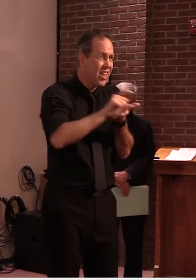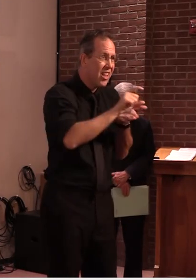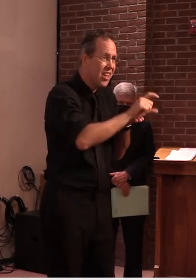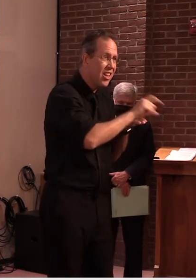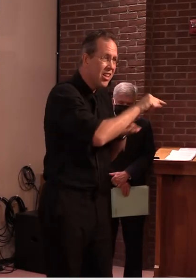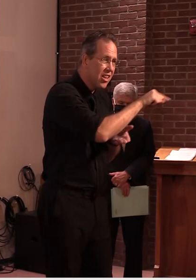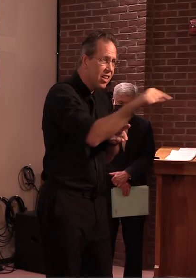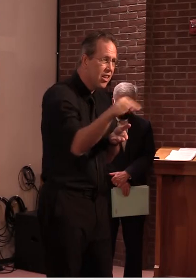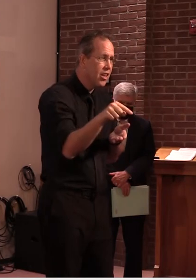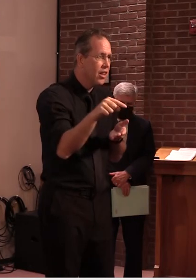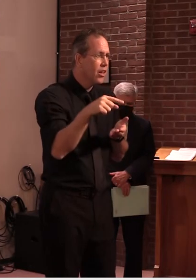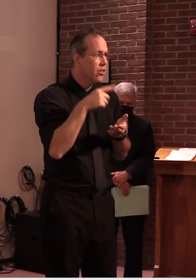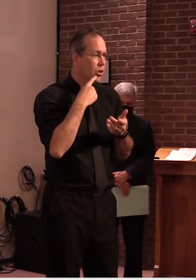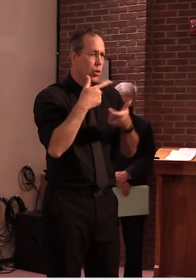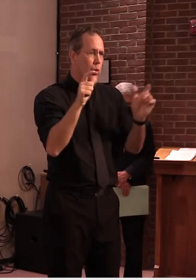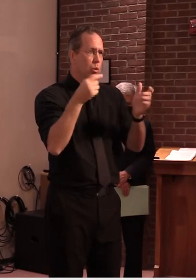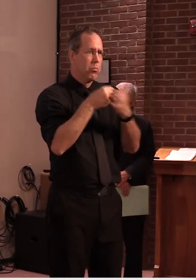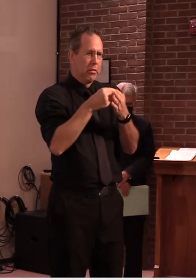it's one we're preparing to support.